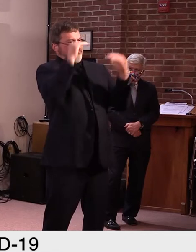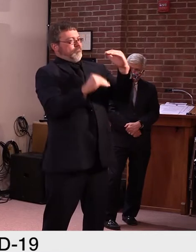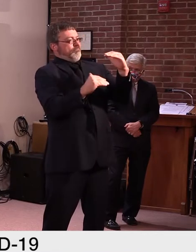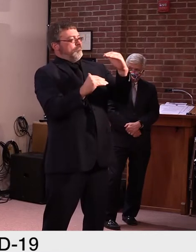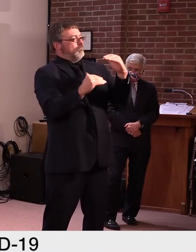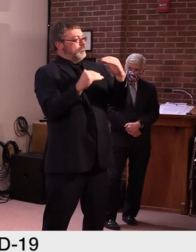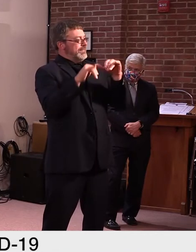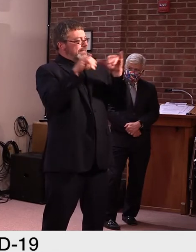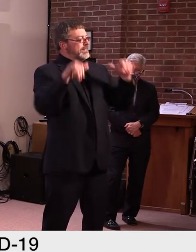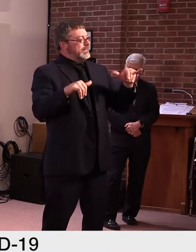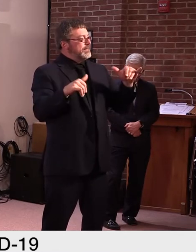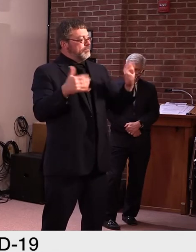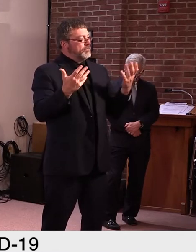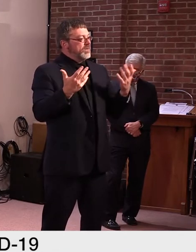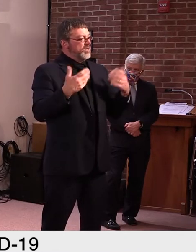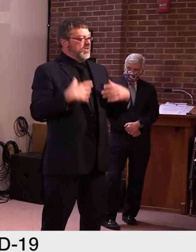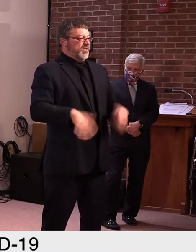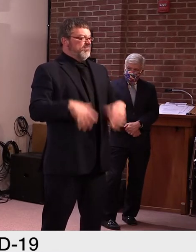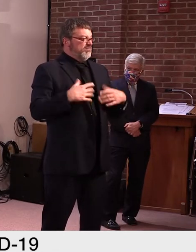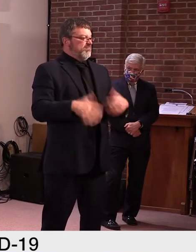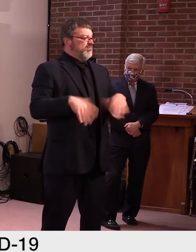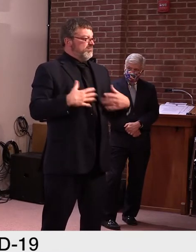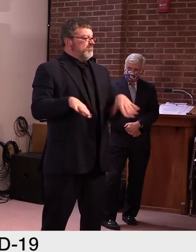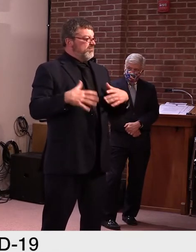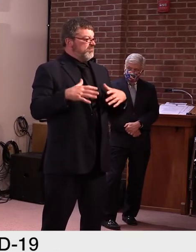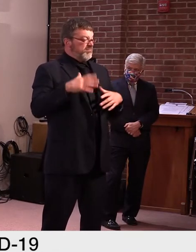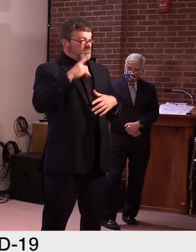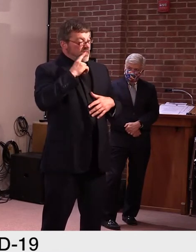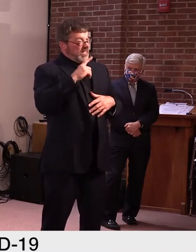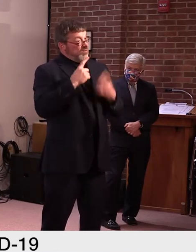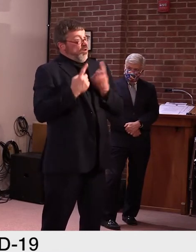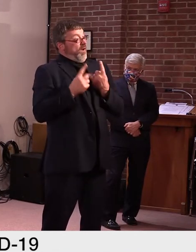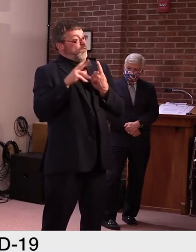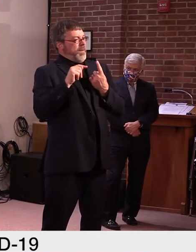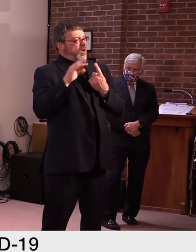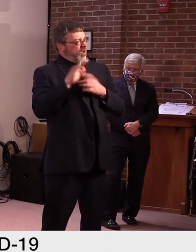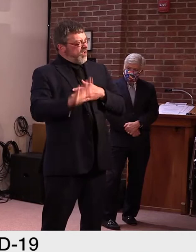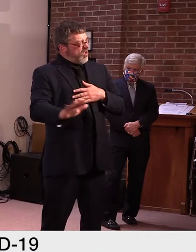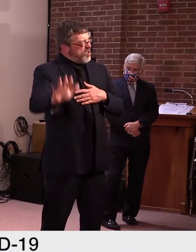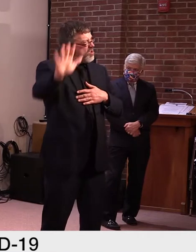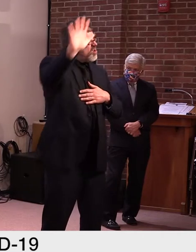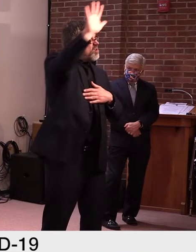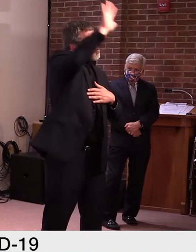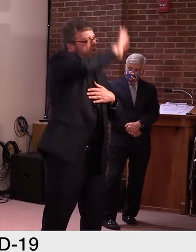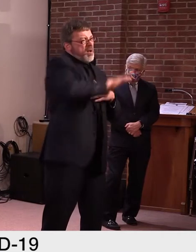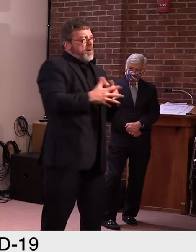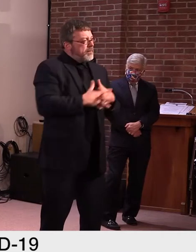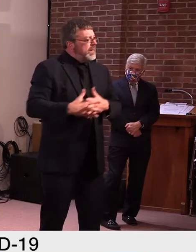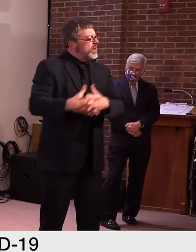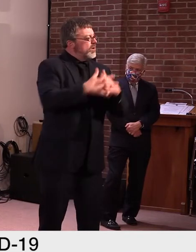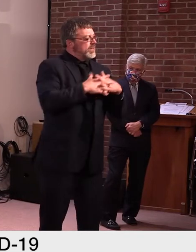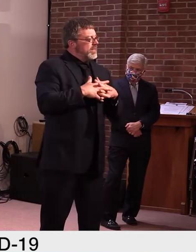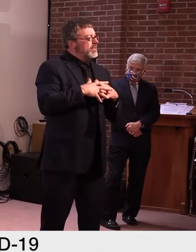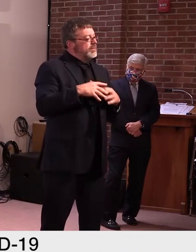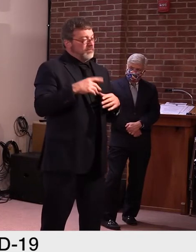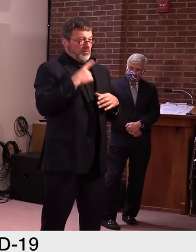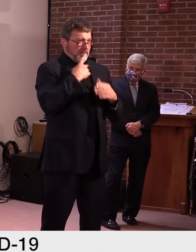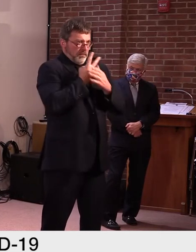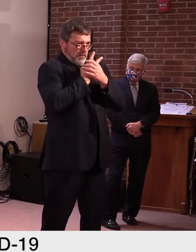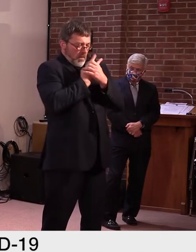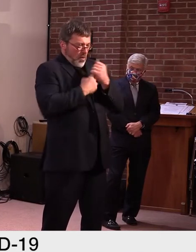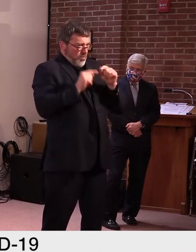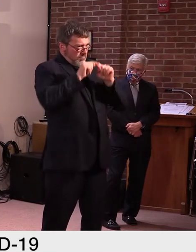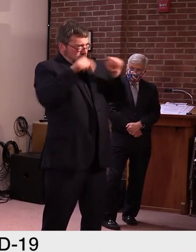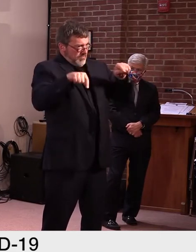on our hands, uh, as a country, uh, but as a state as well. So every single one of us has to do our part. Uh, I think you can